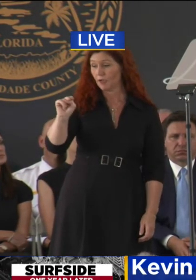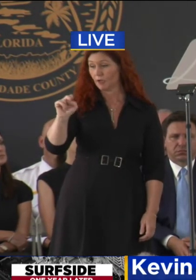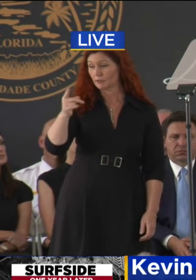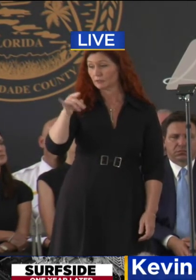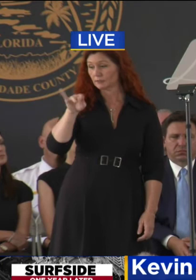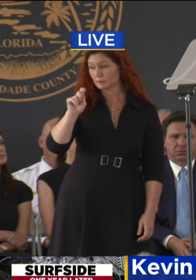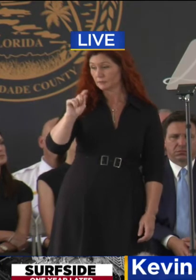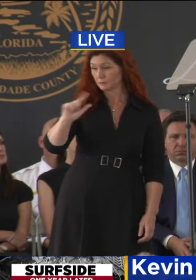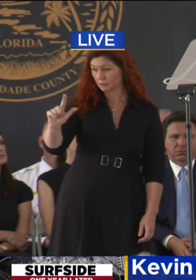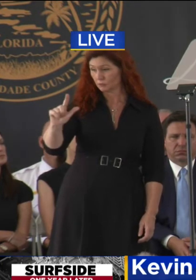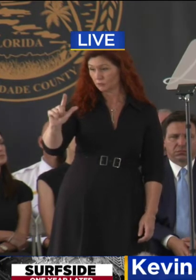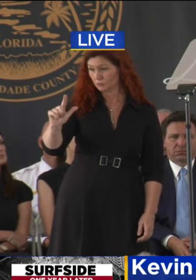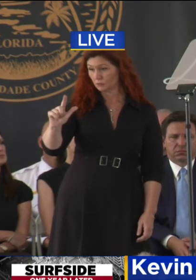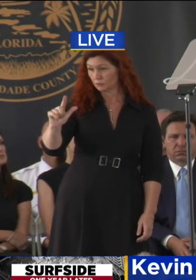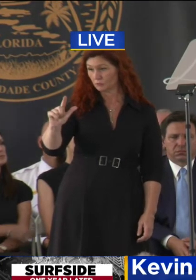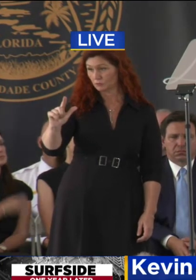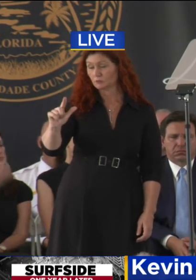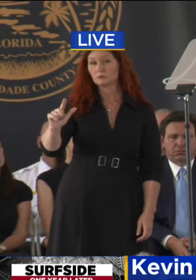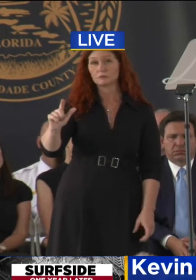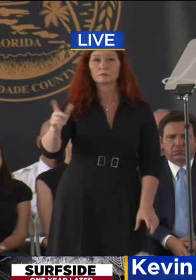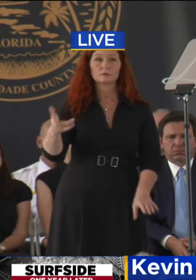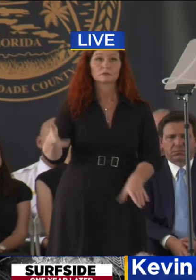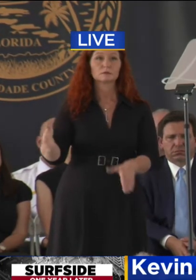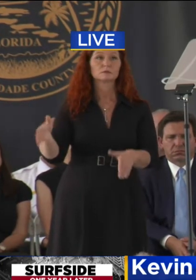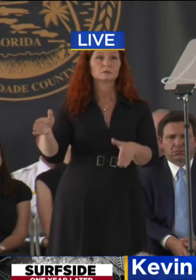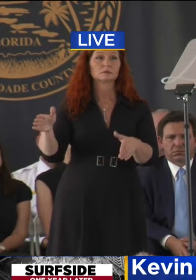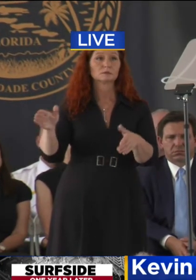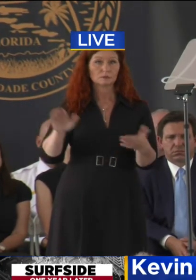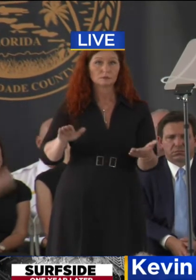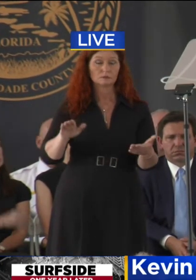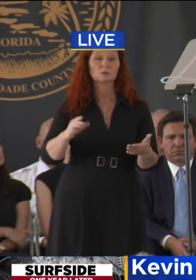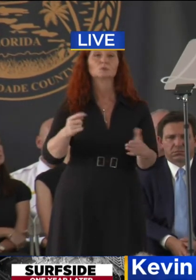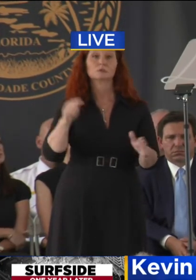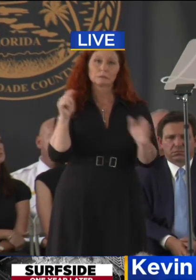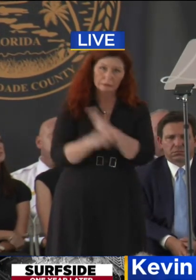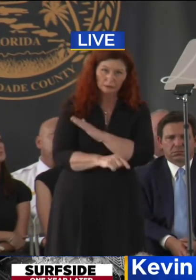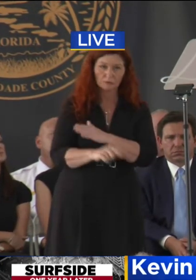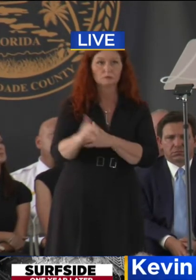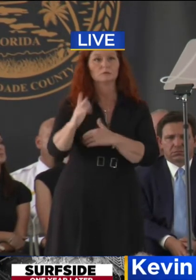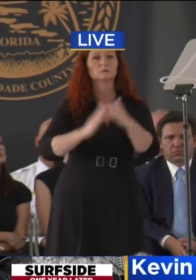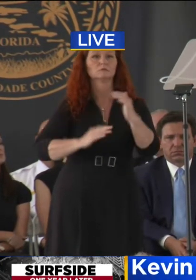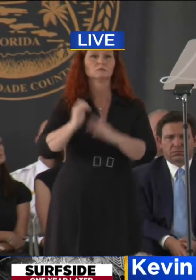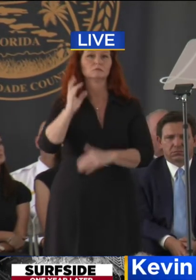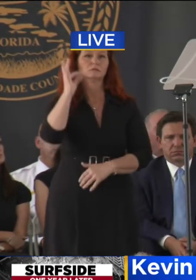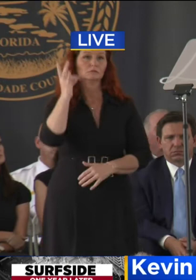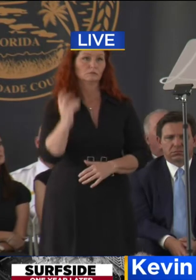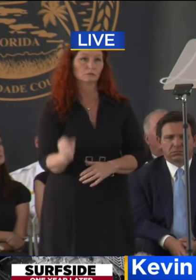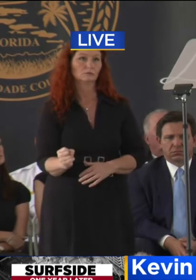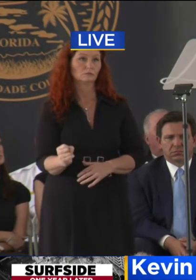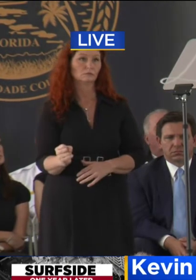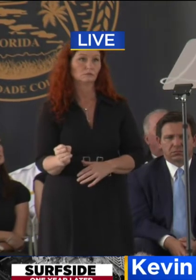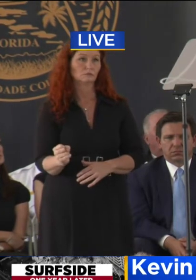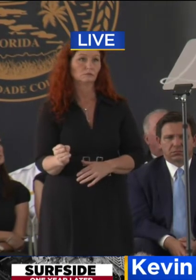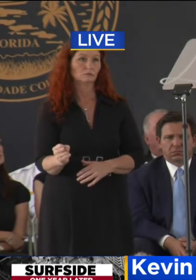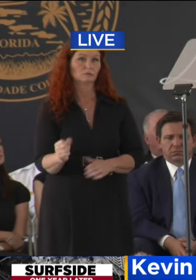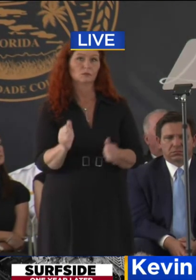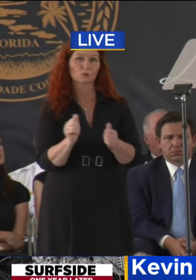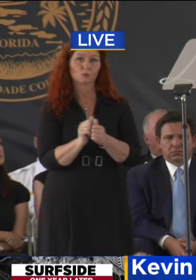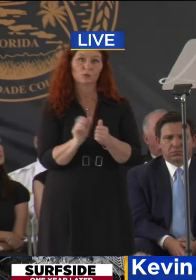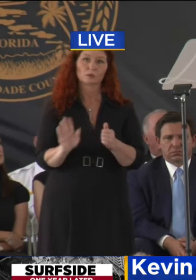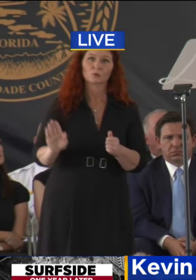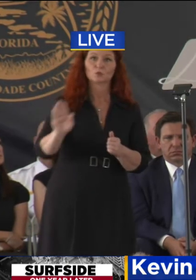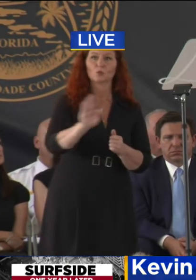Mordechai, was killed in the Champlain Tower collapse alongside your 97